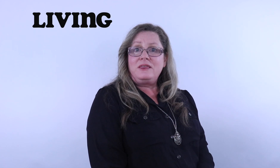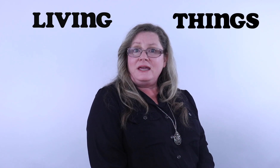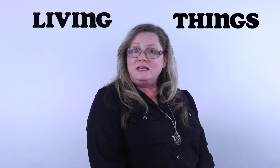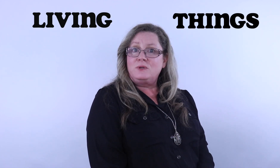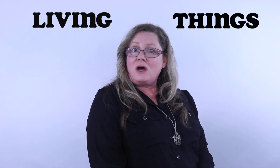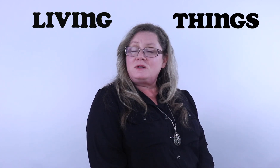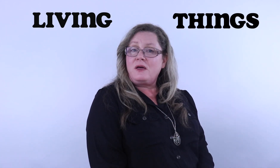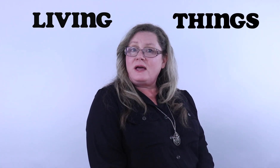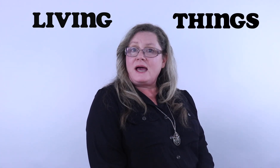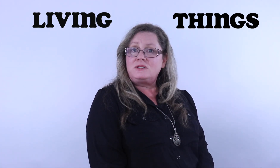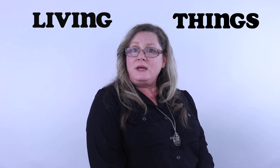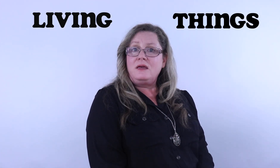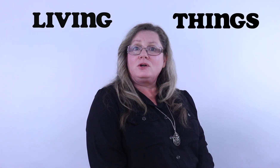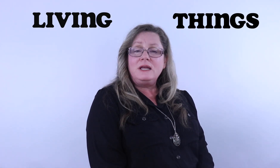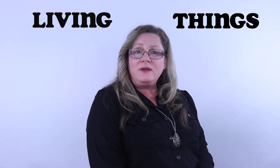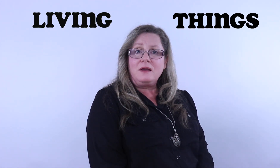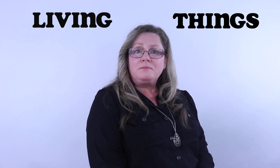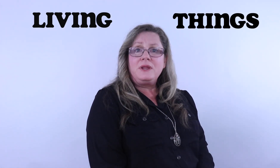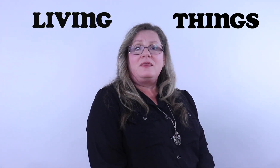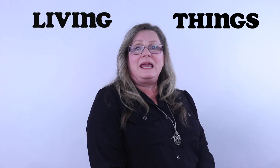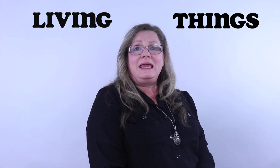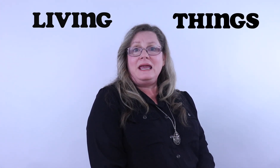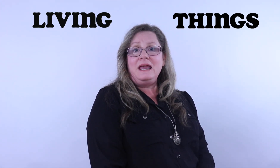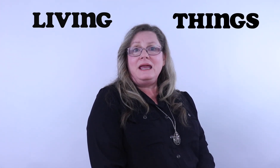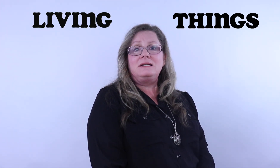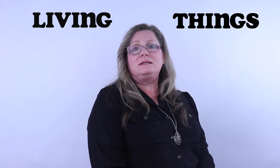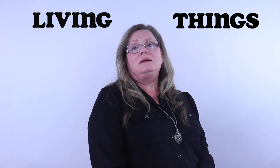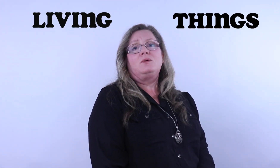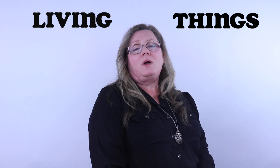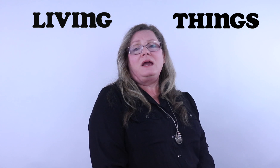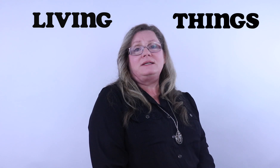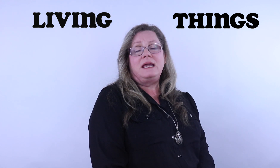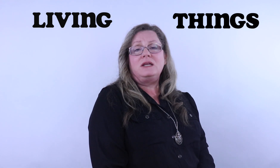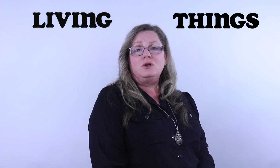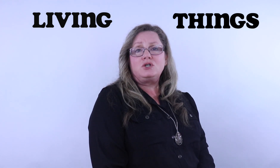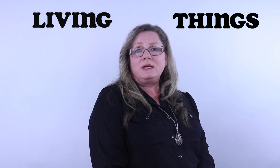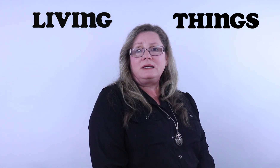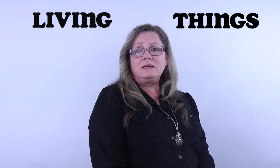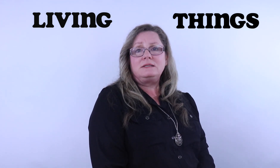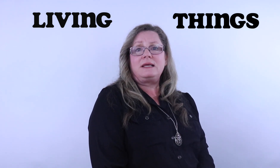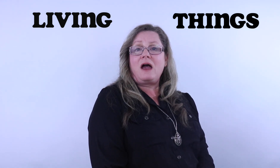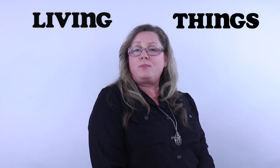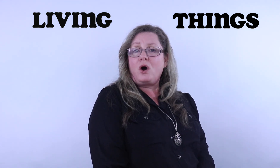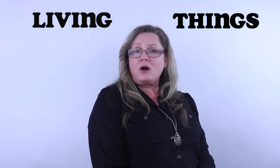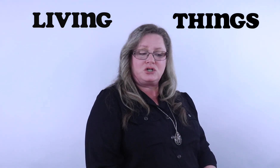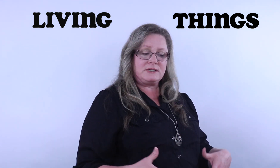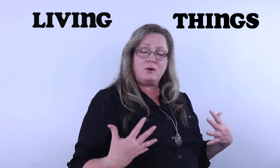things. We talked about that last week. They're living. They eat right. They take in nutrients. They have parts just like